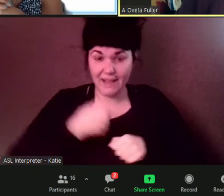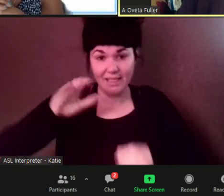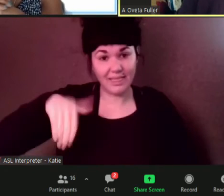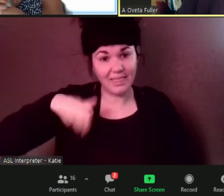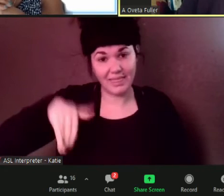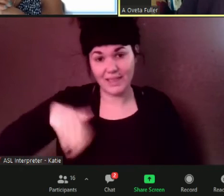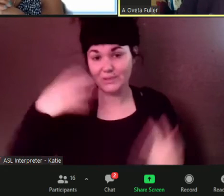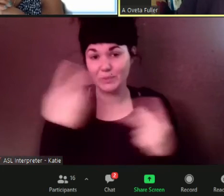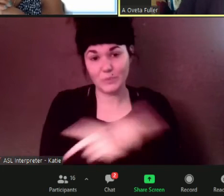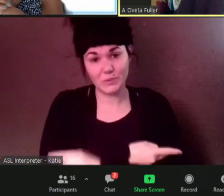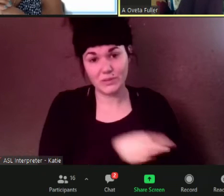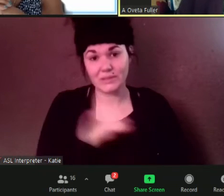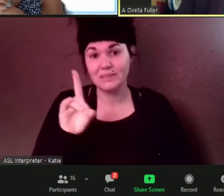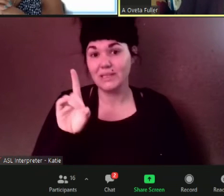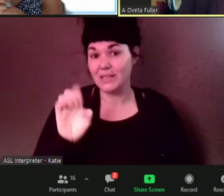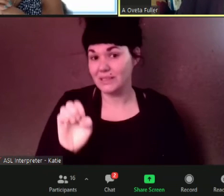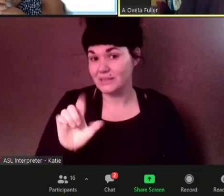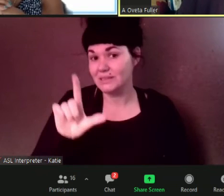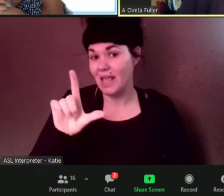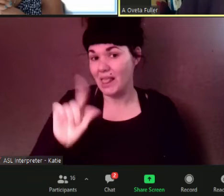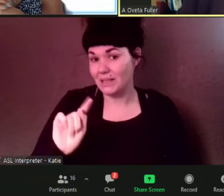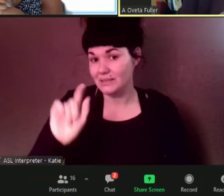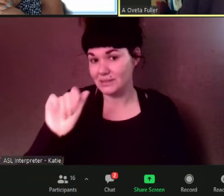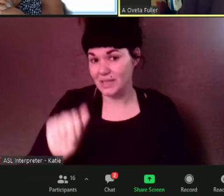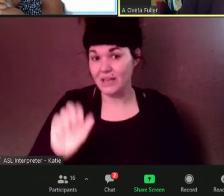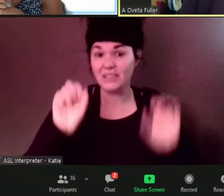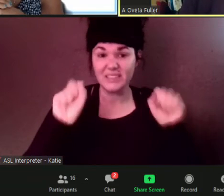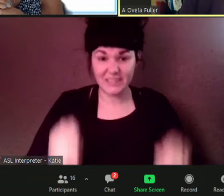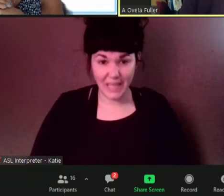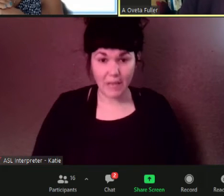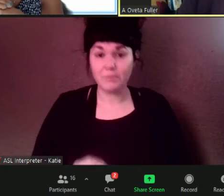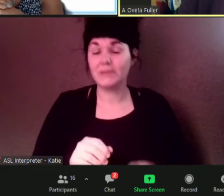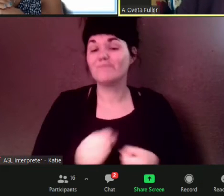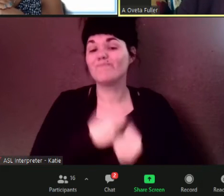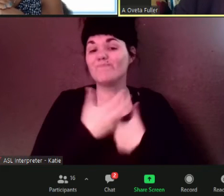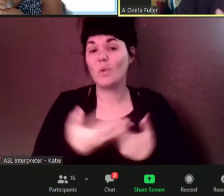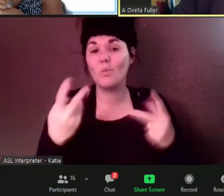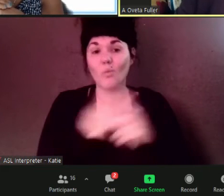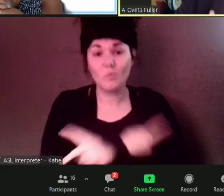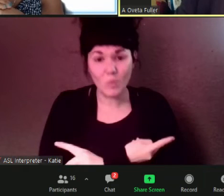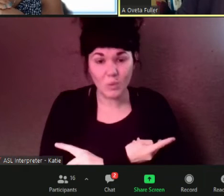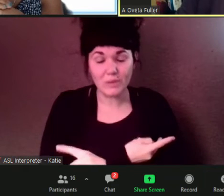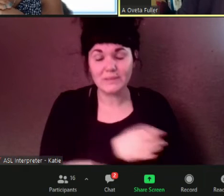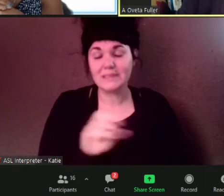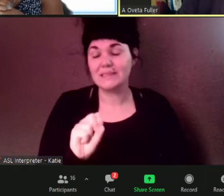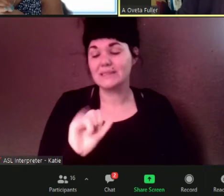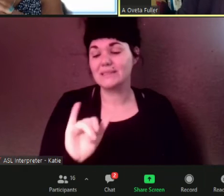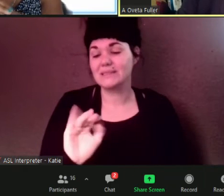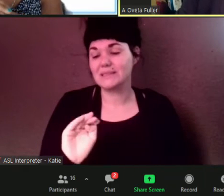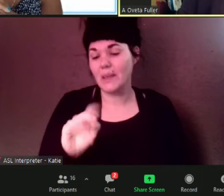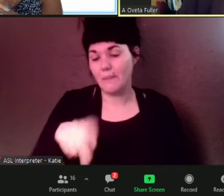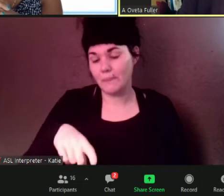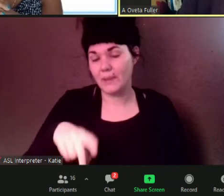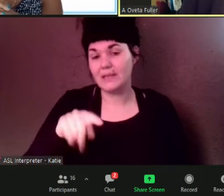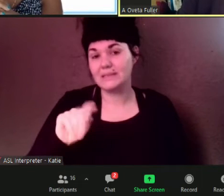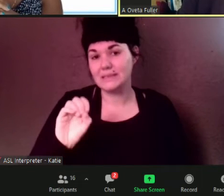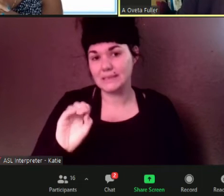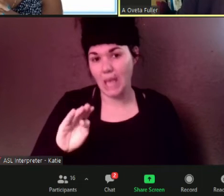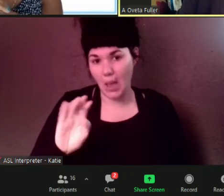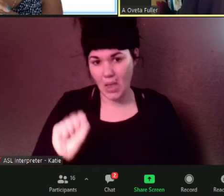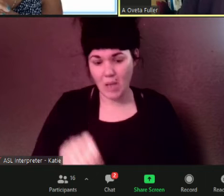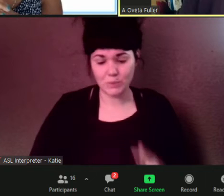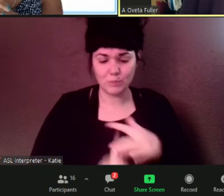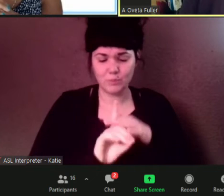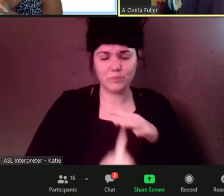may also be more virulent meaning that it causes more severe symptoms puts more people in the hospital so what we're